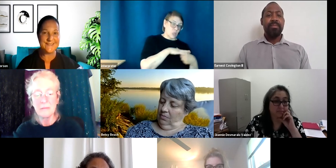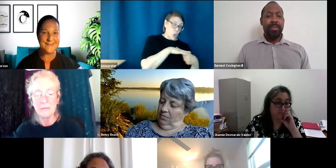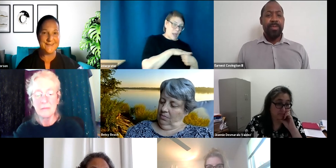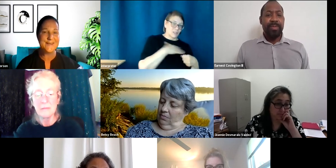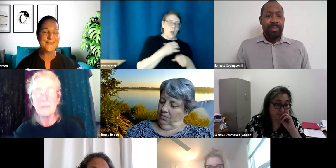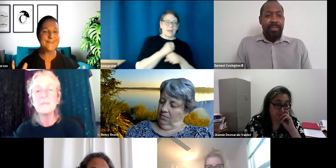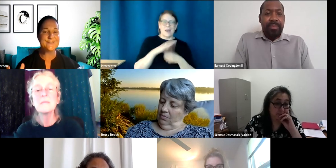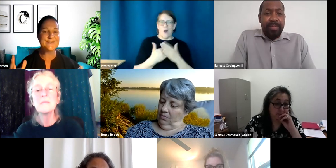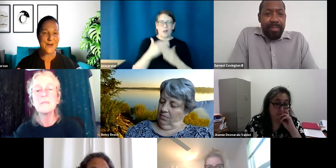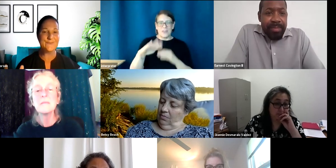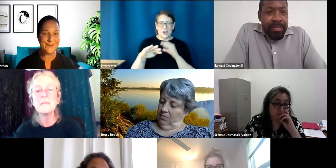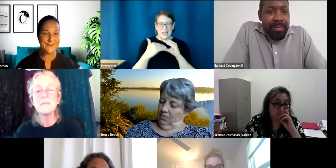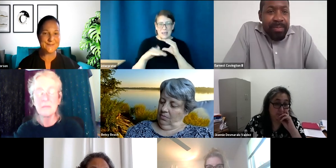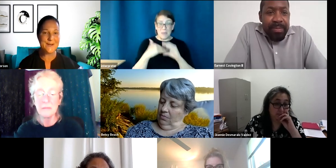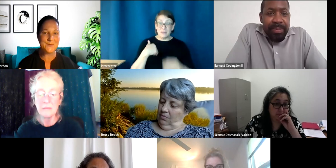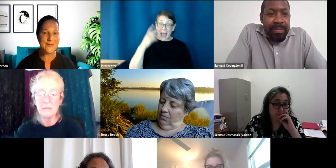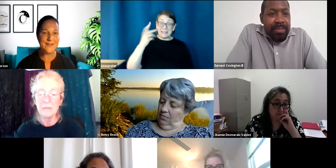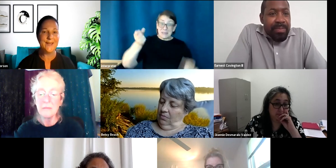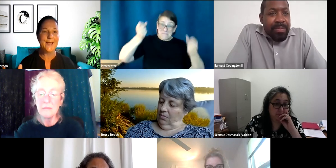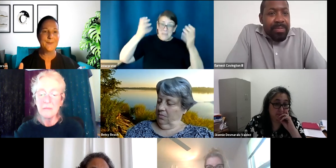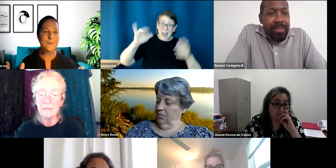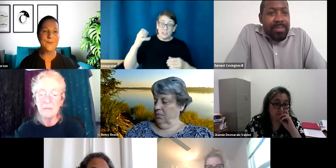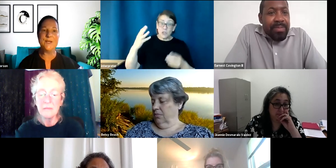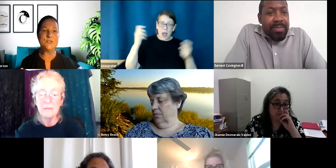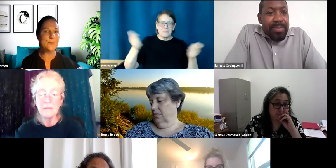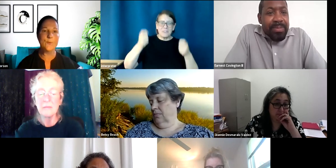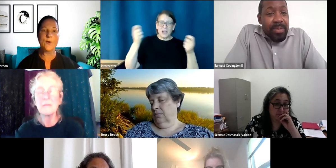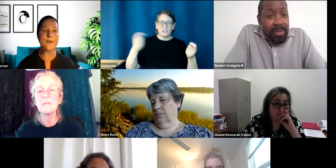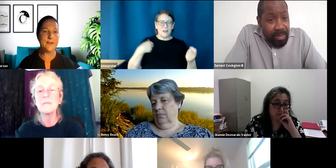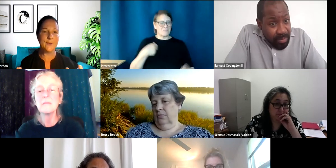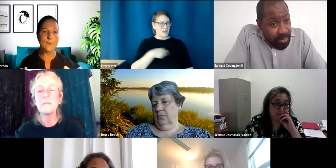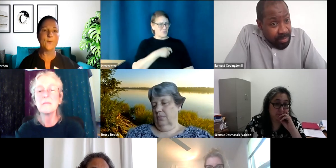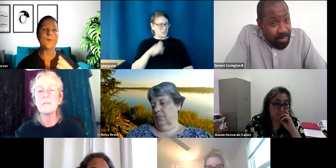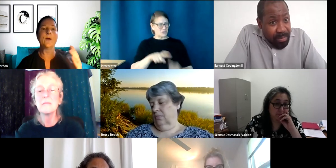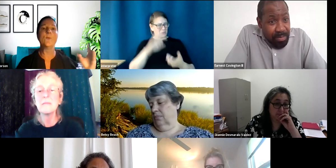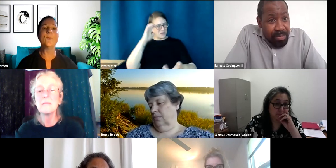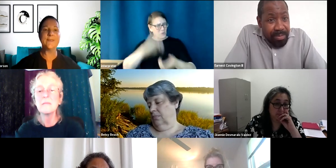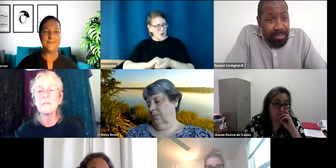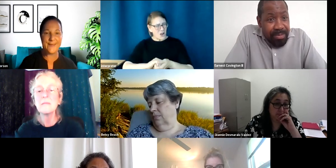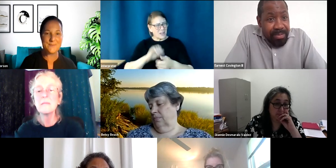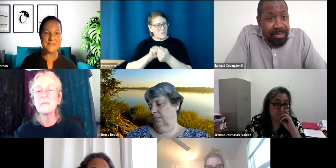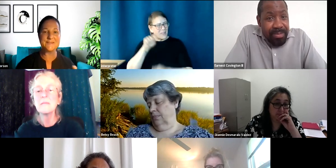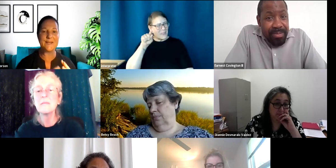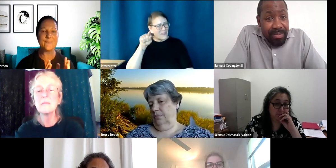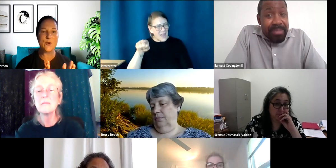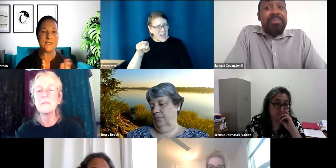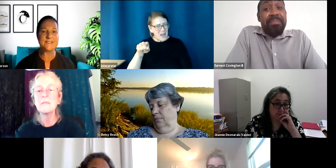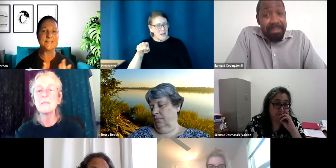I see these job fairs and I'm like, we should be working with them instead of working